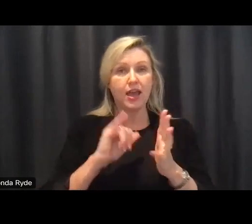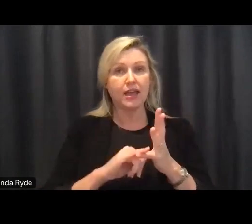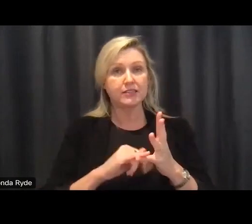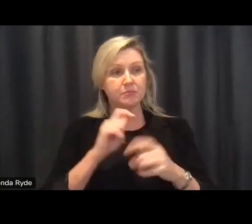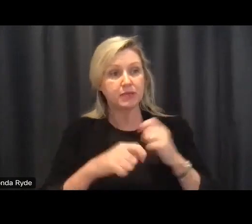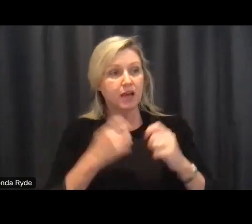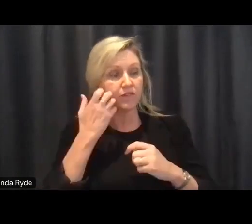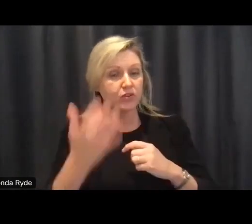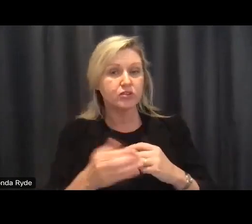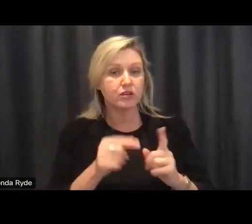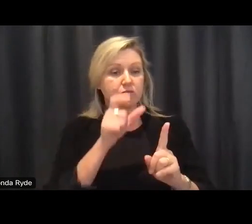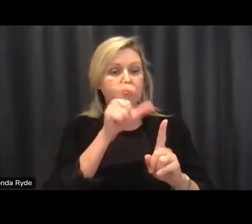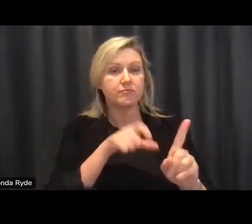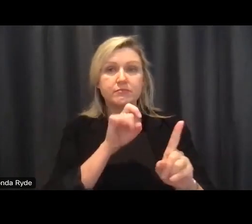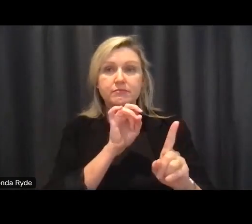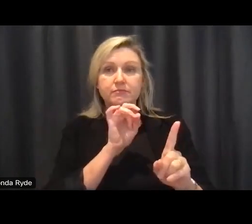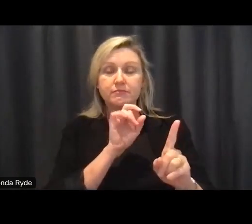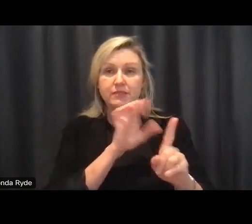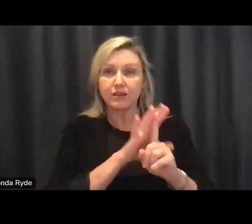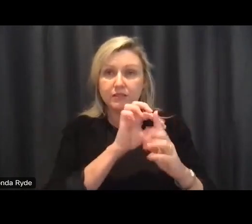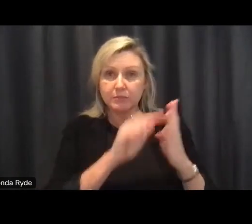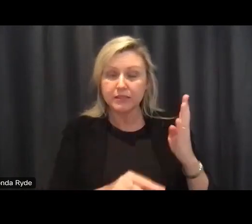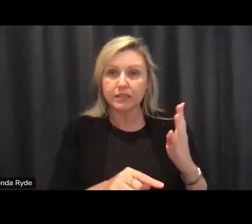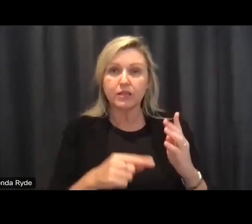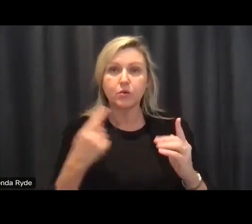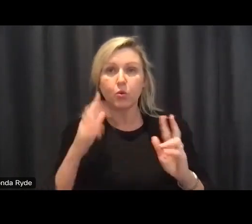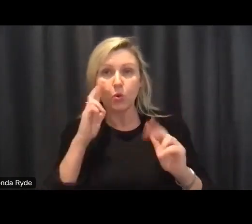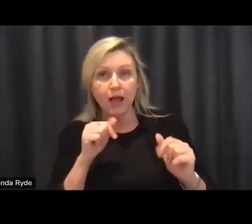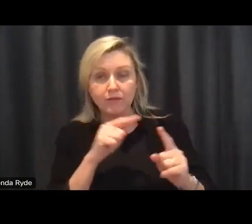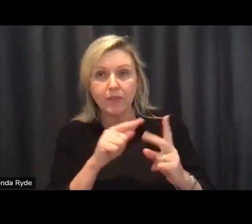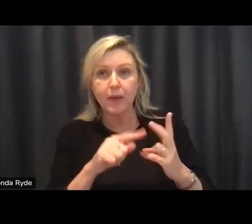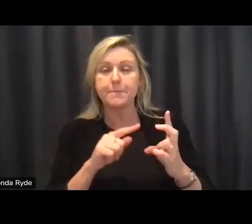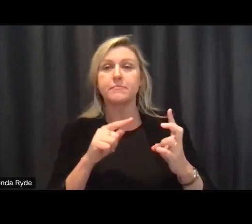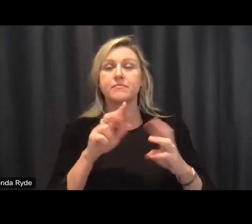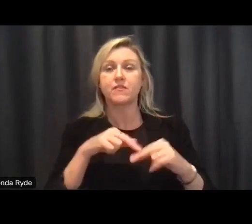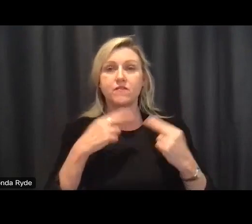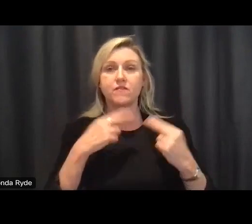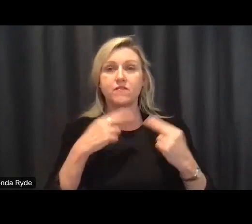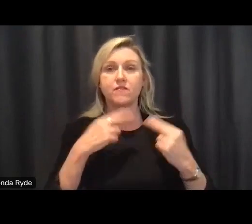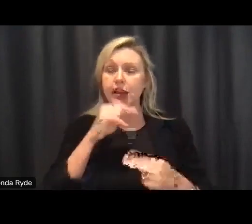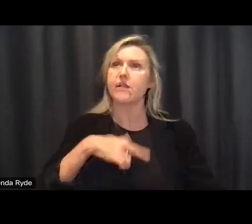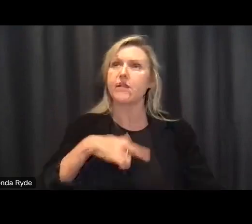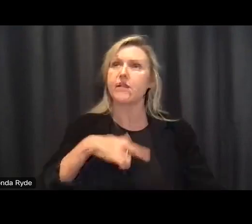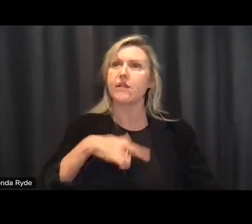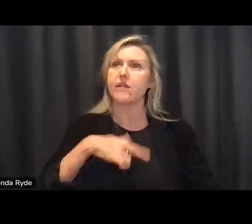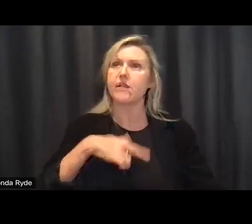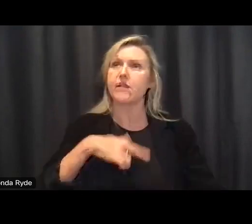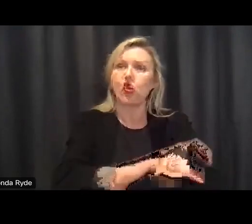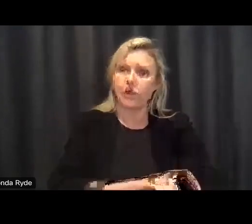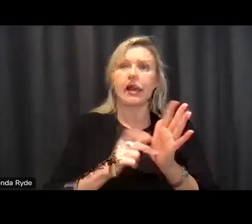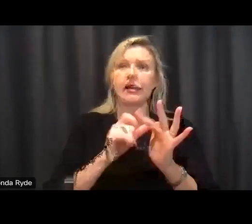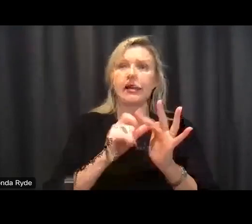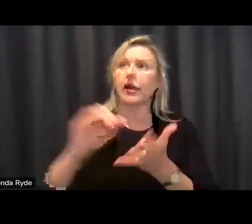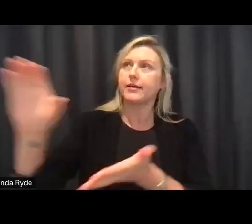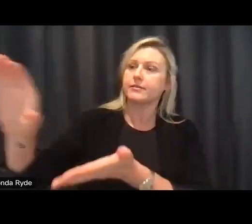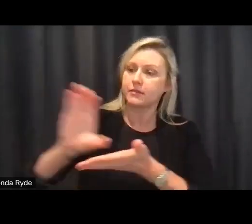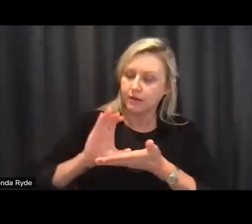or carer can have absolute confidence that everything will be absolutely fine when the carer or parent is not is no